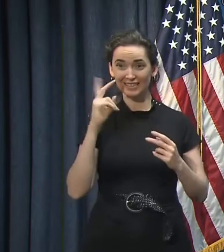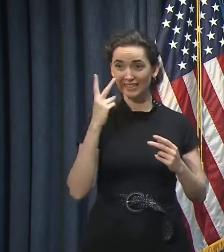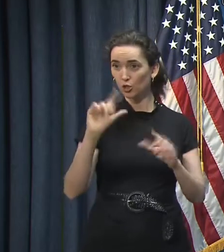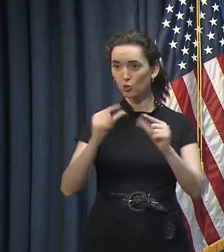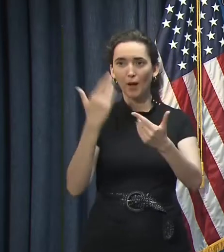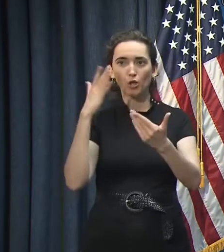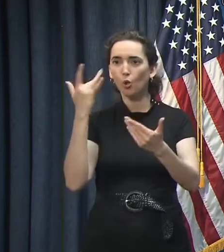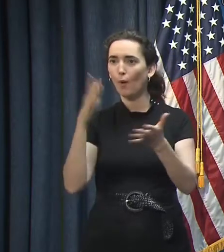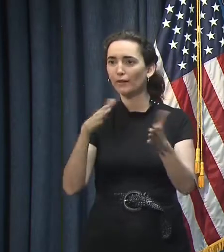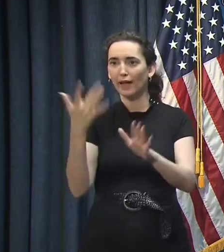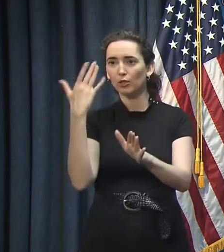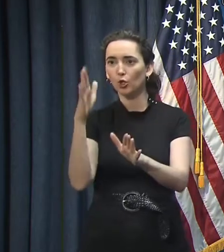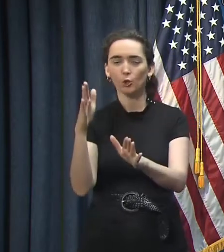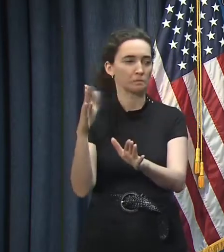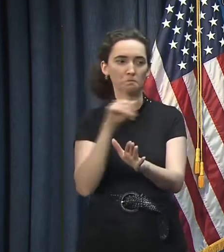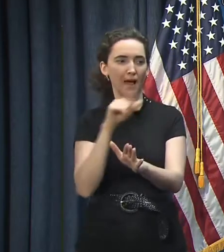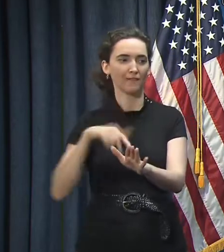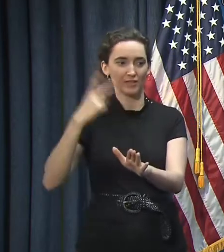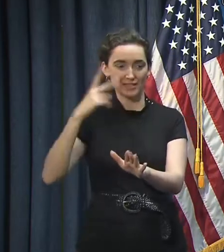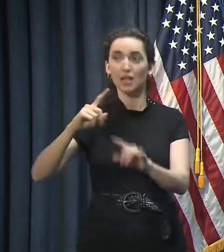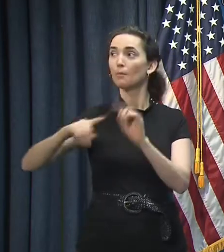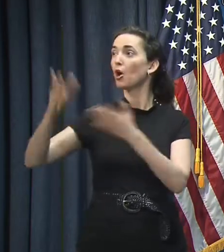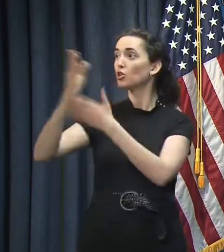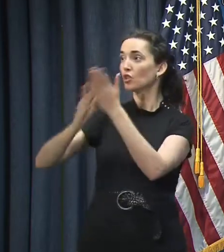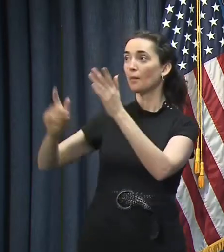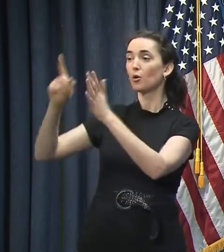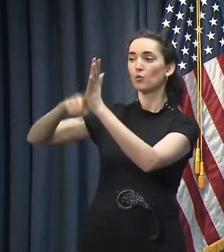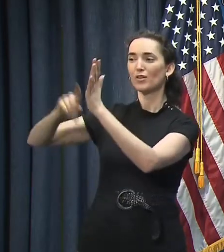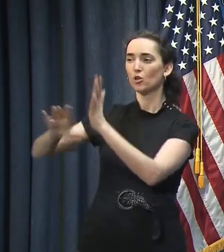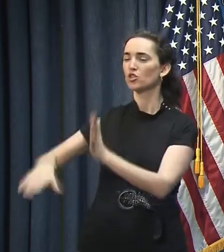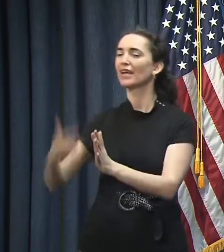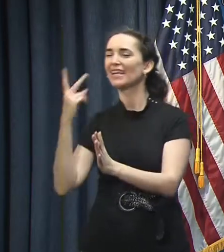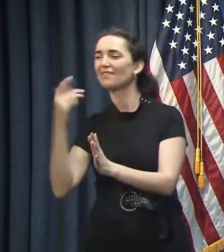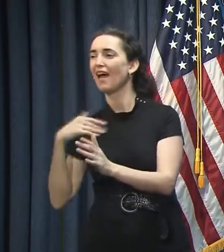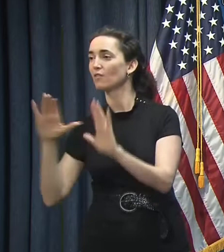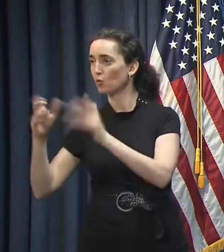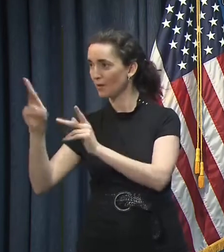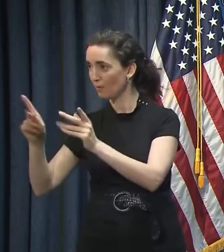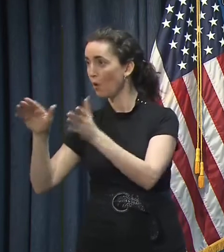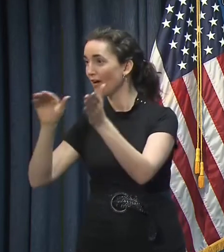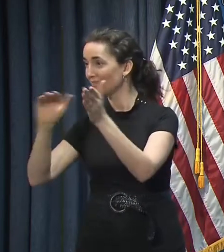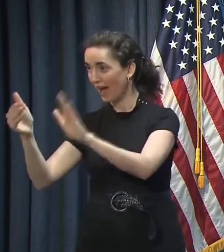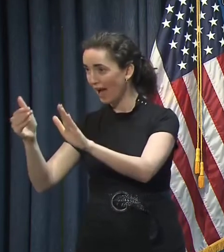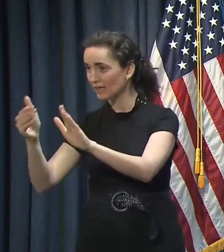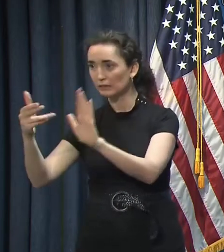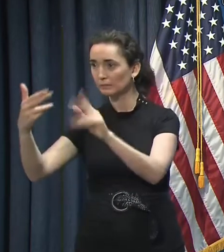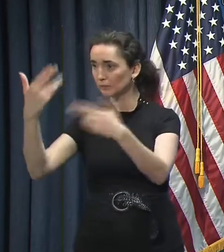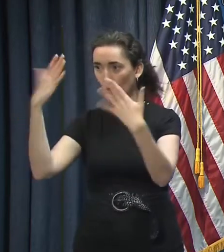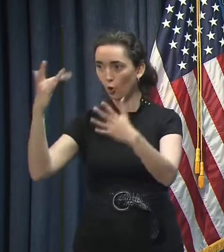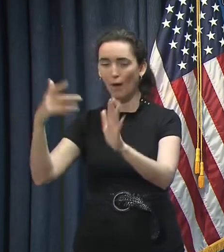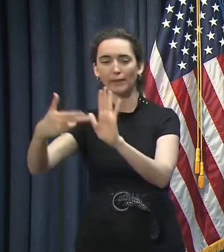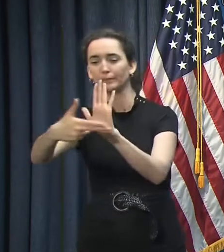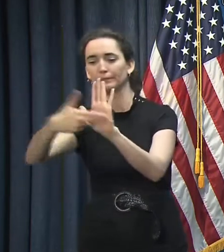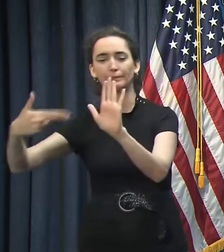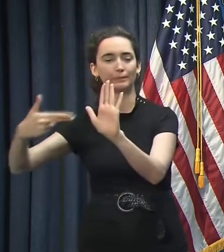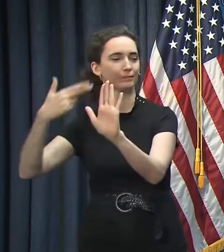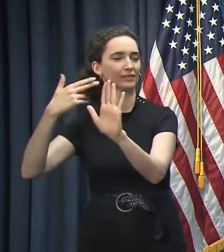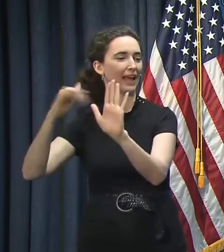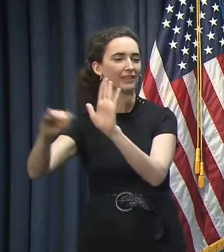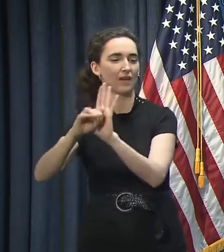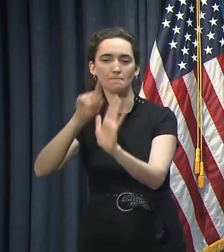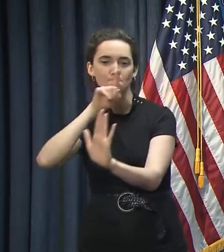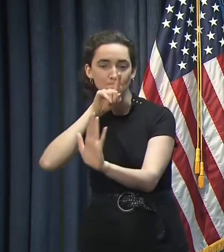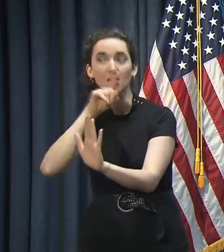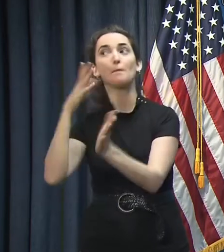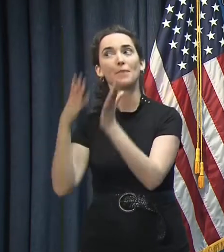But I think what these researchers are usually doing is saying if there's a group of folks that are dying unclassified, those could be COVID deaths, and thus there's a large